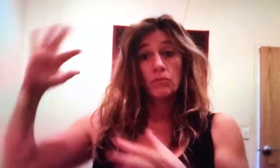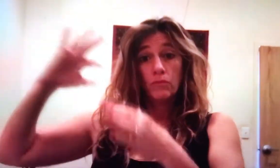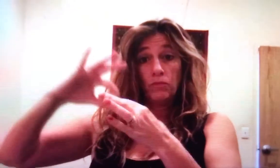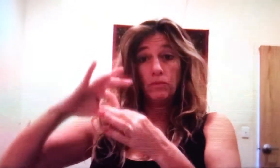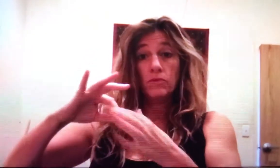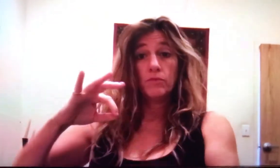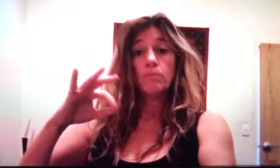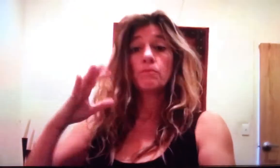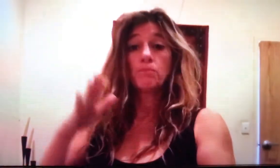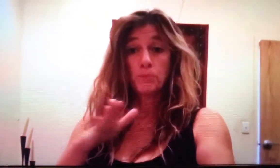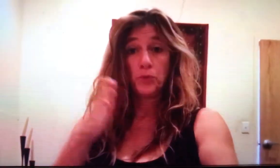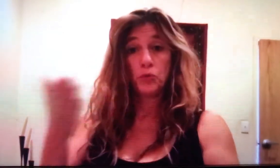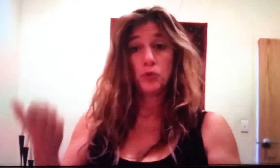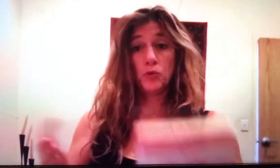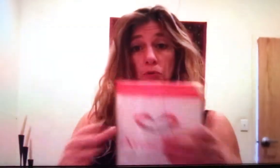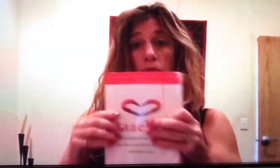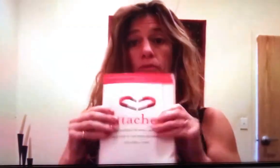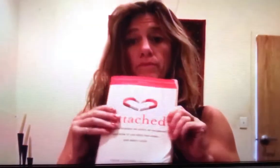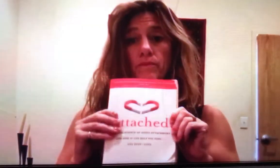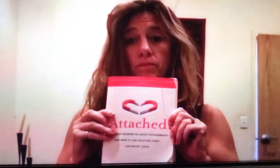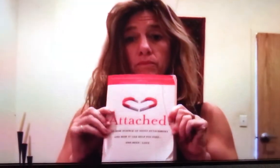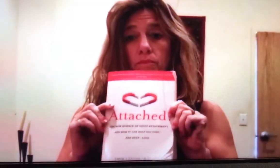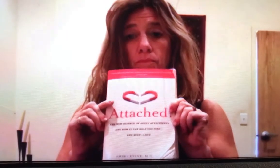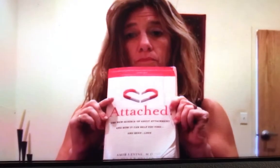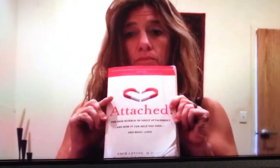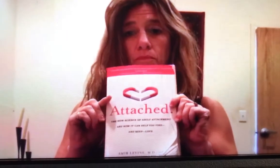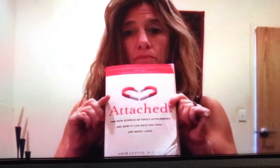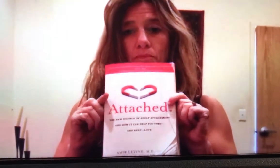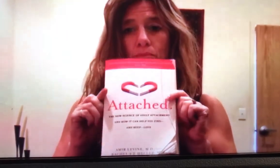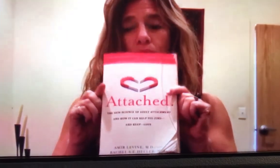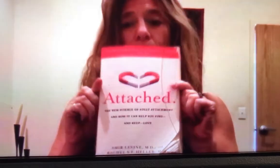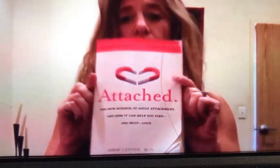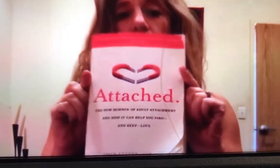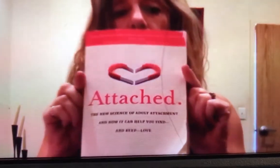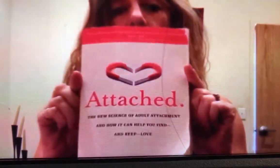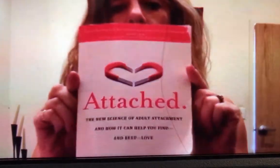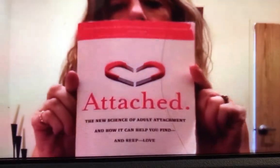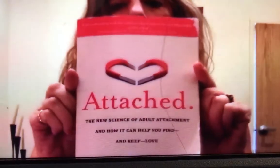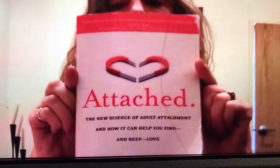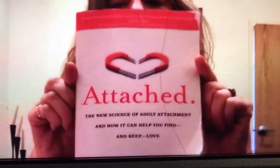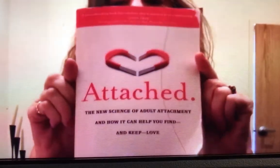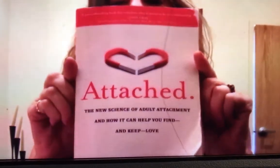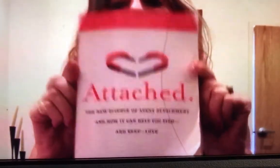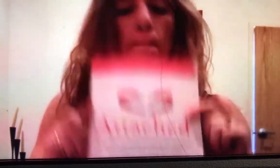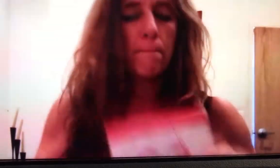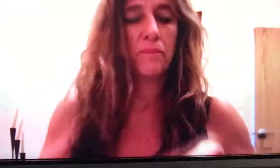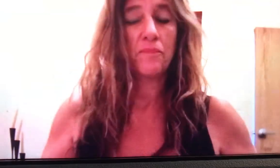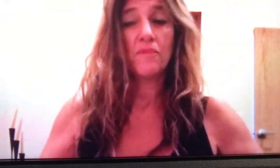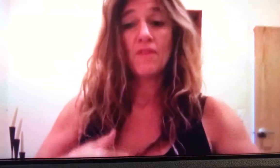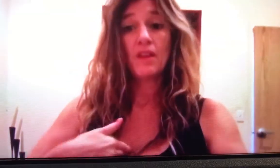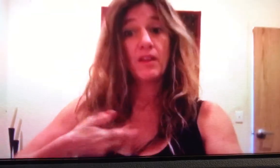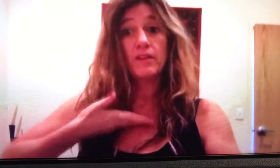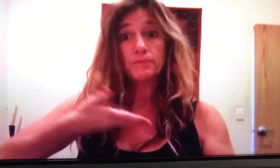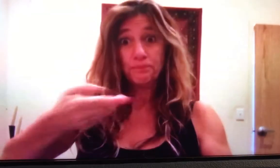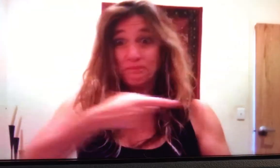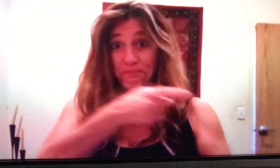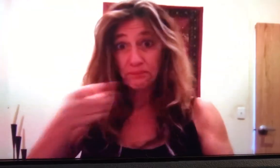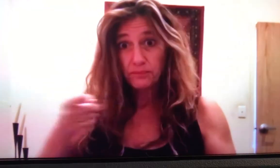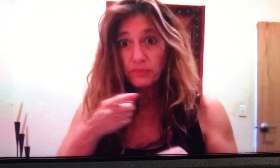So, related to this book called Attached that I highly encourage you